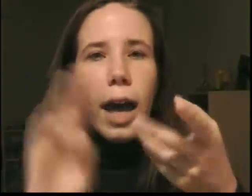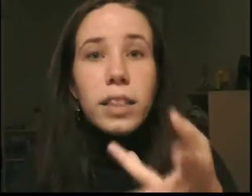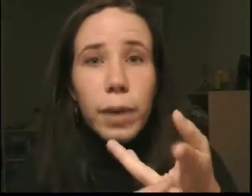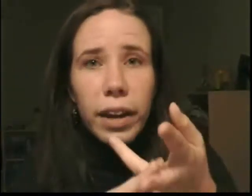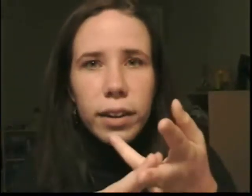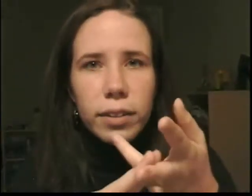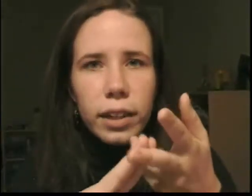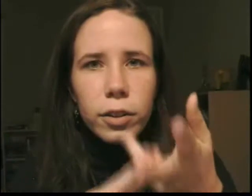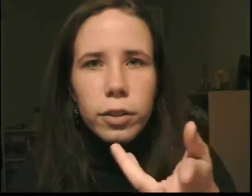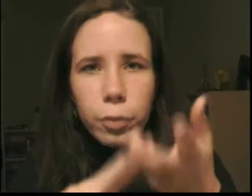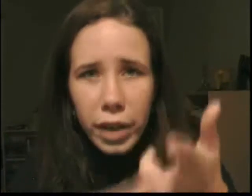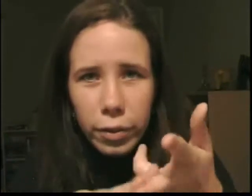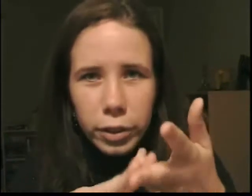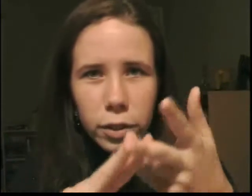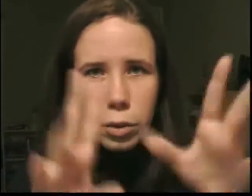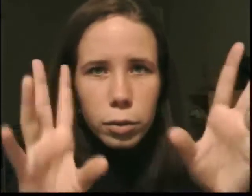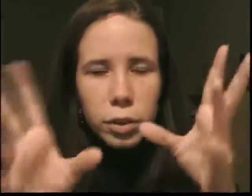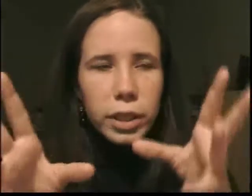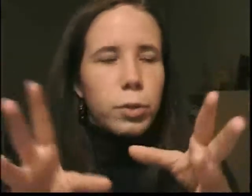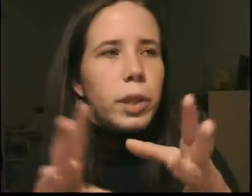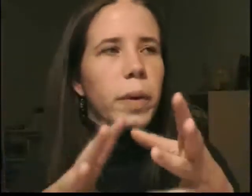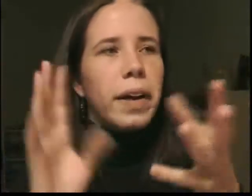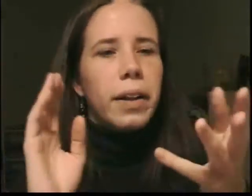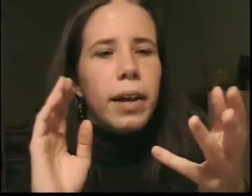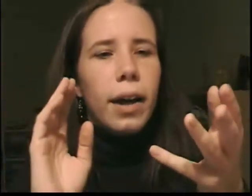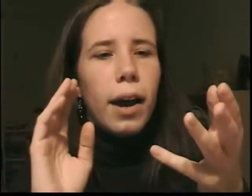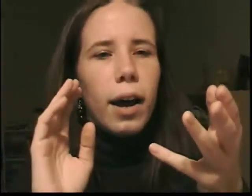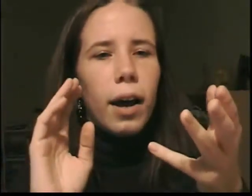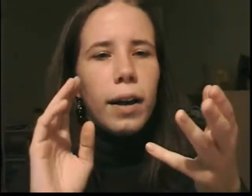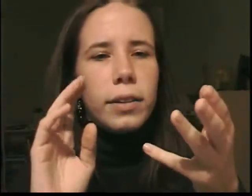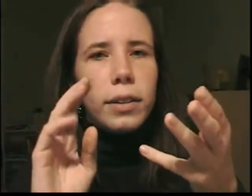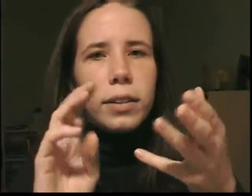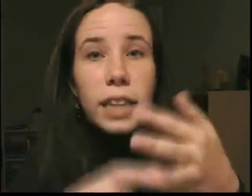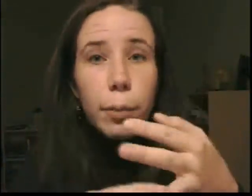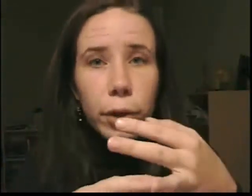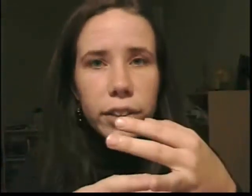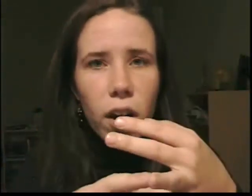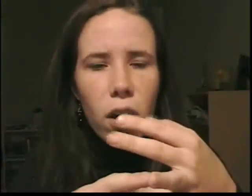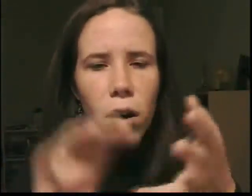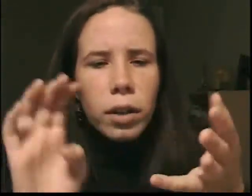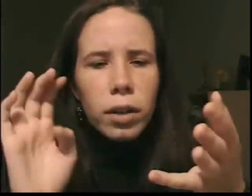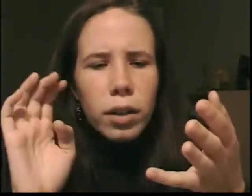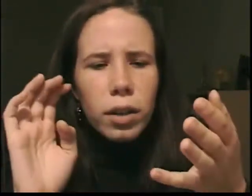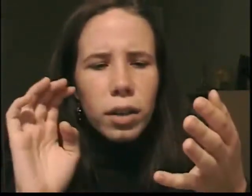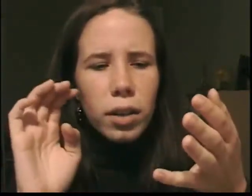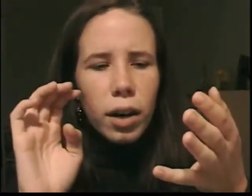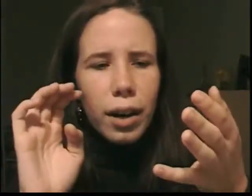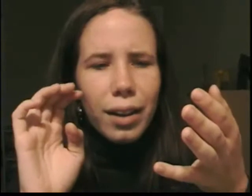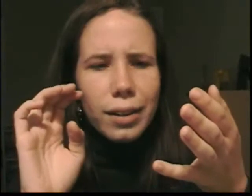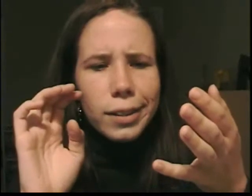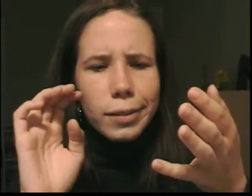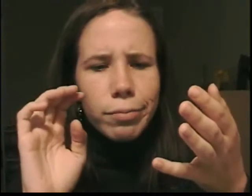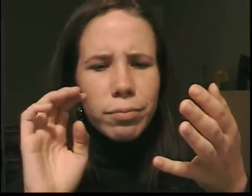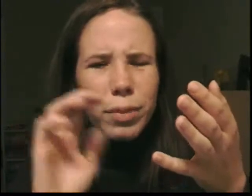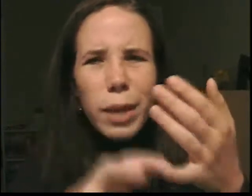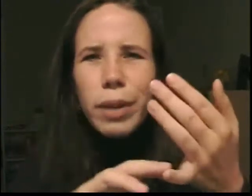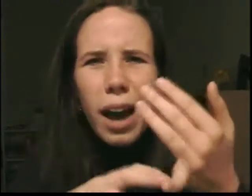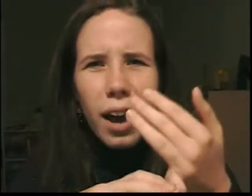Esme, that girl from the Netherlands who sings really well. The skateboarding dog. Um, some guy